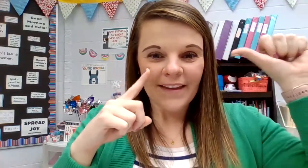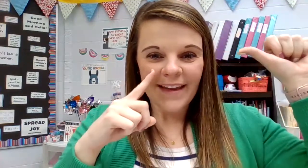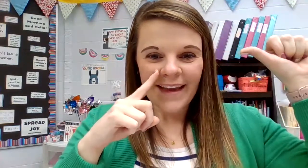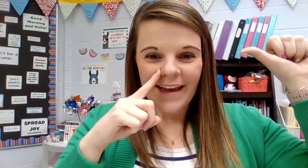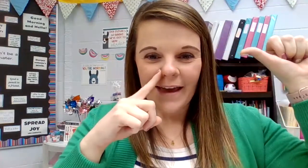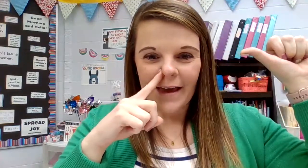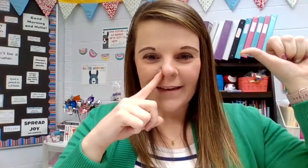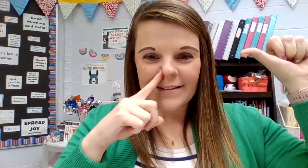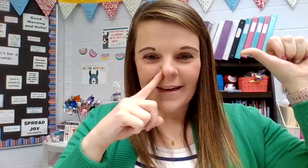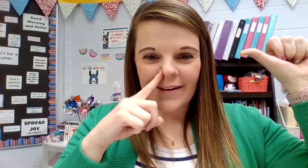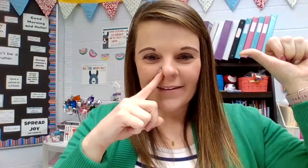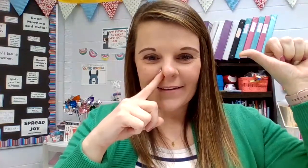Exhale.